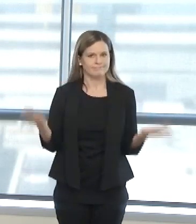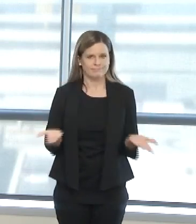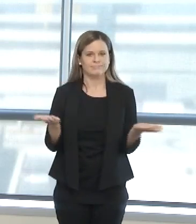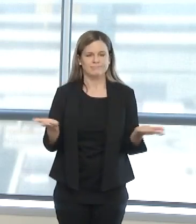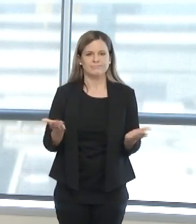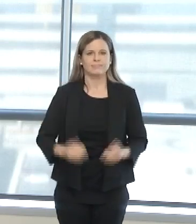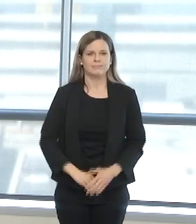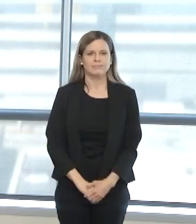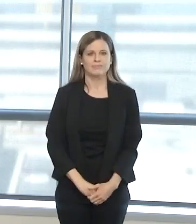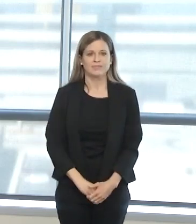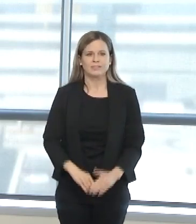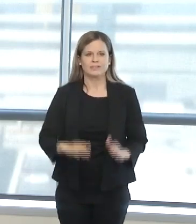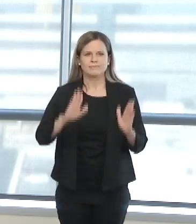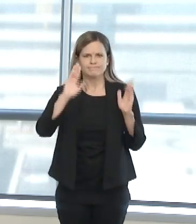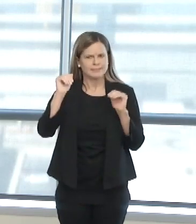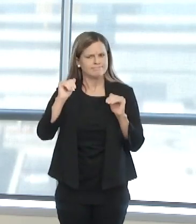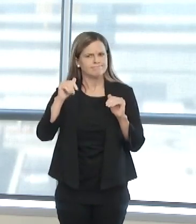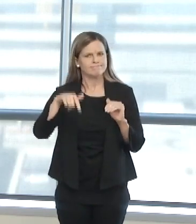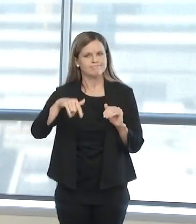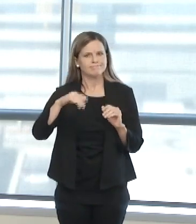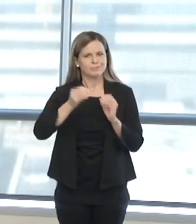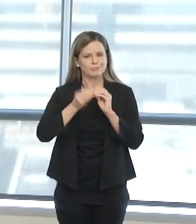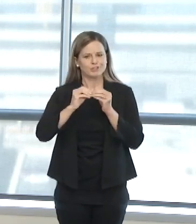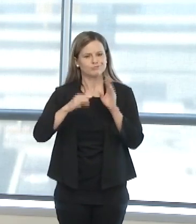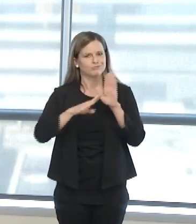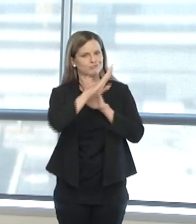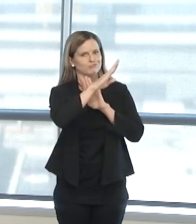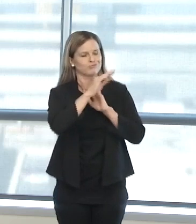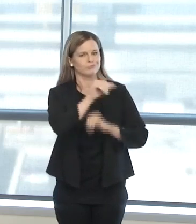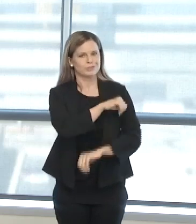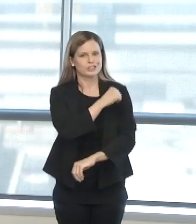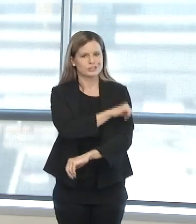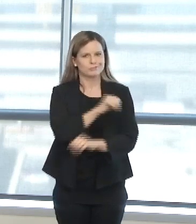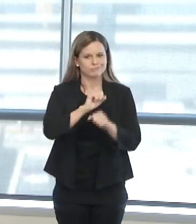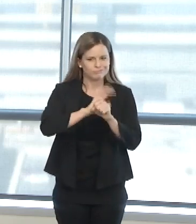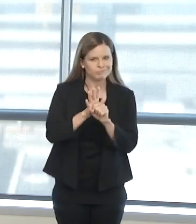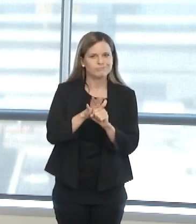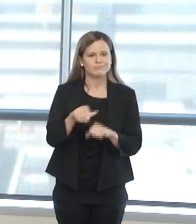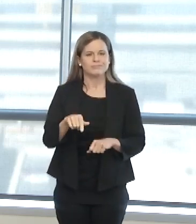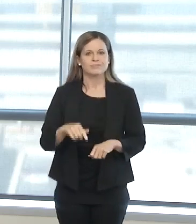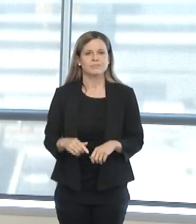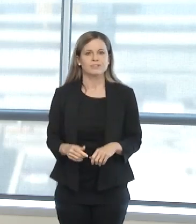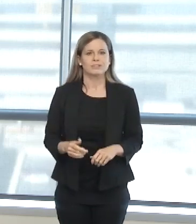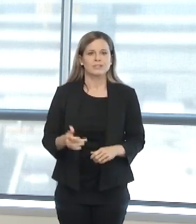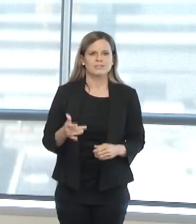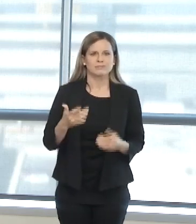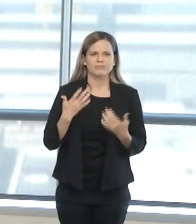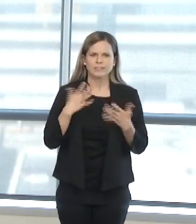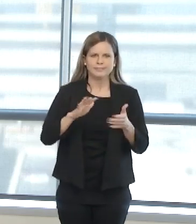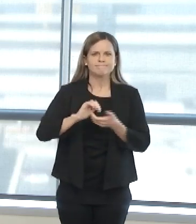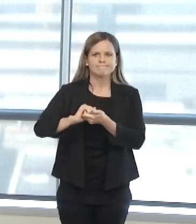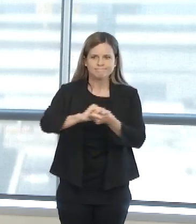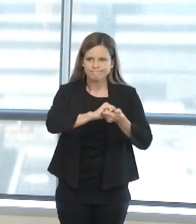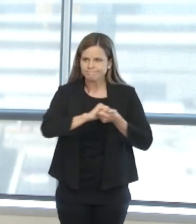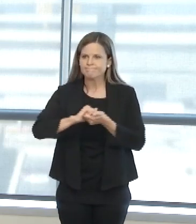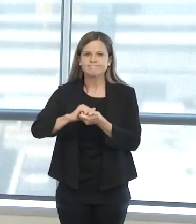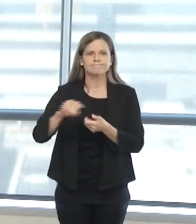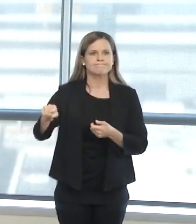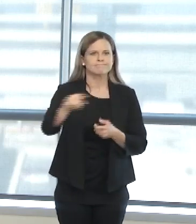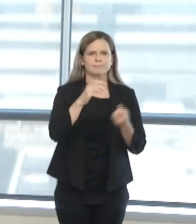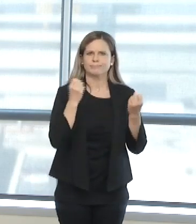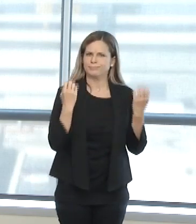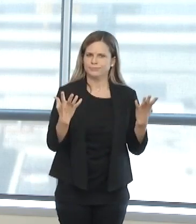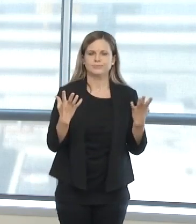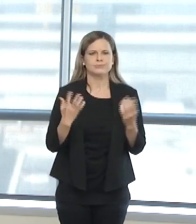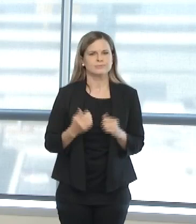Today we are announcing our surge plan, which has been completed in coordination and collaboration across many partners, specifically in first